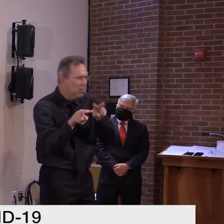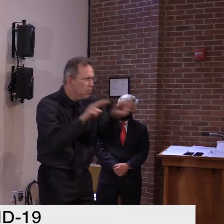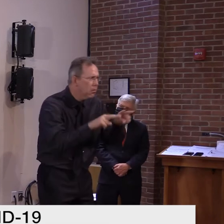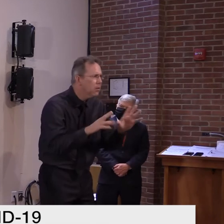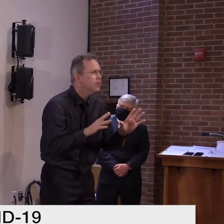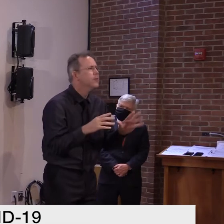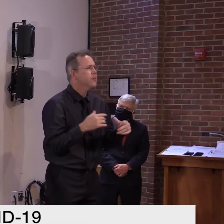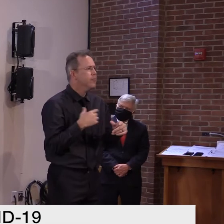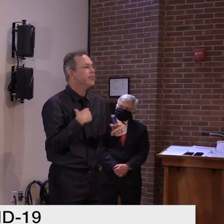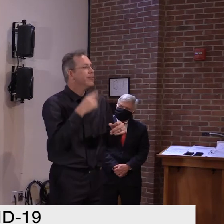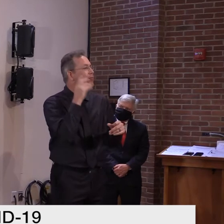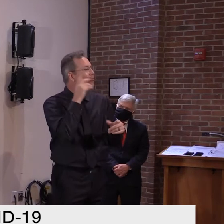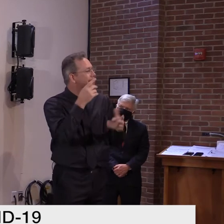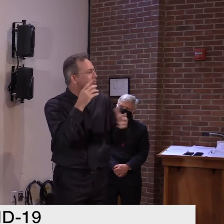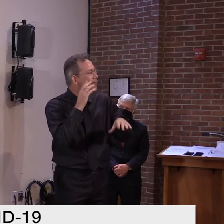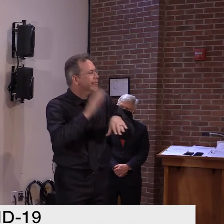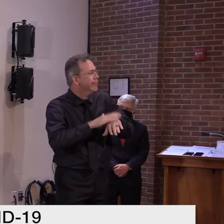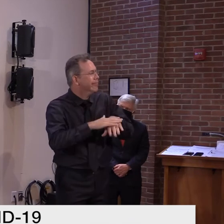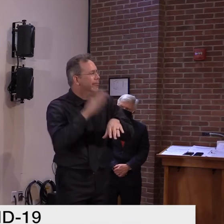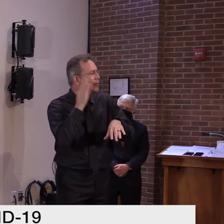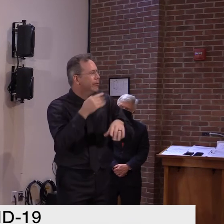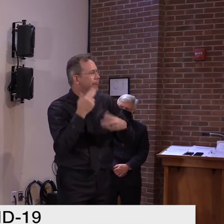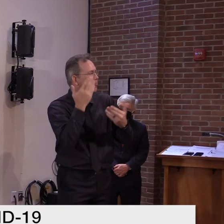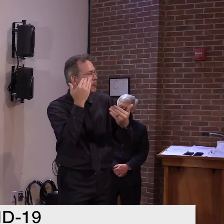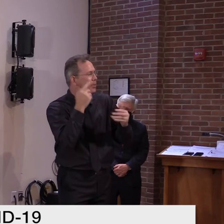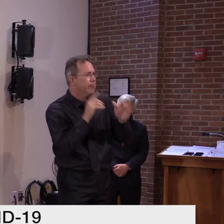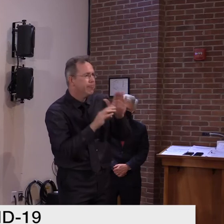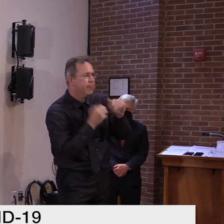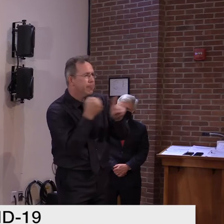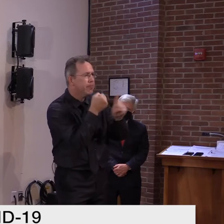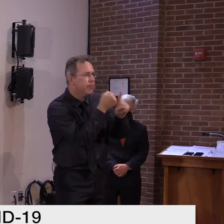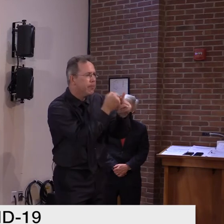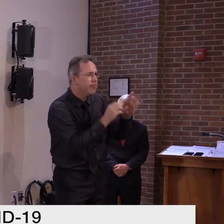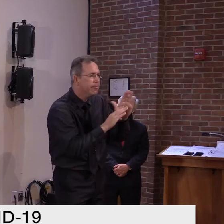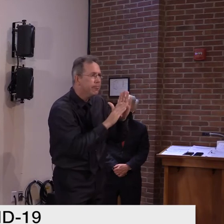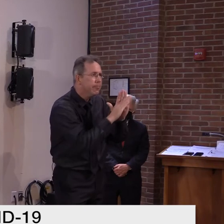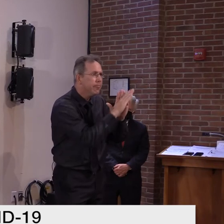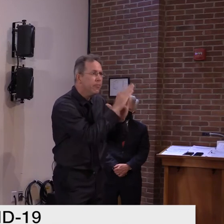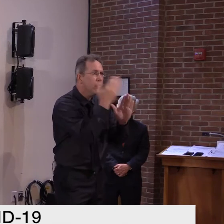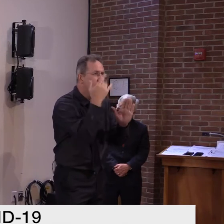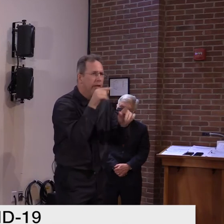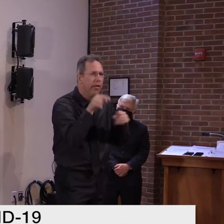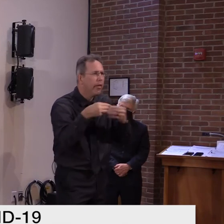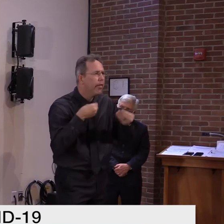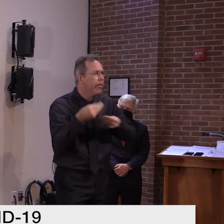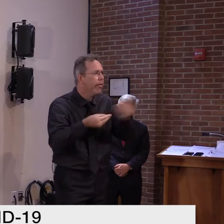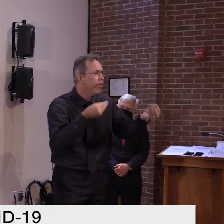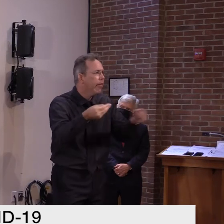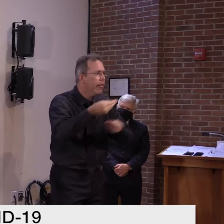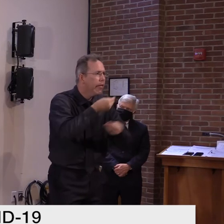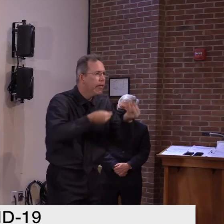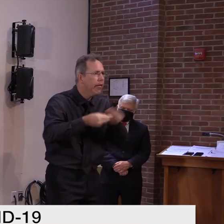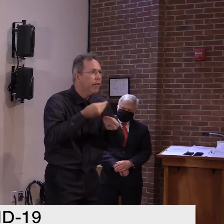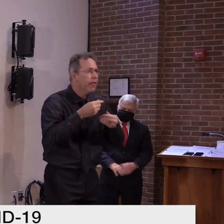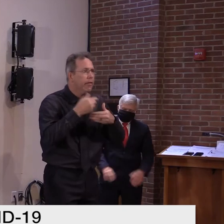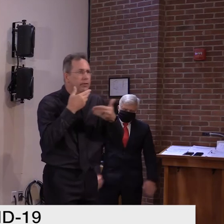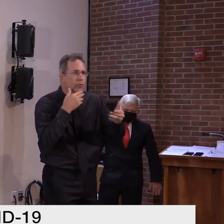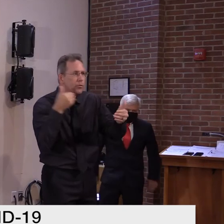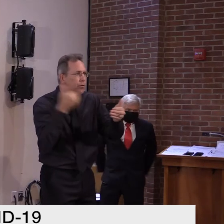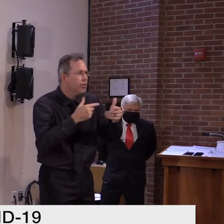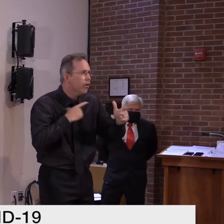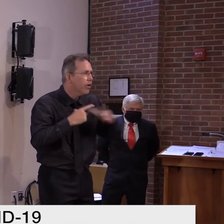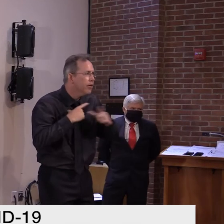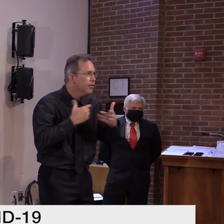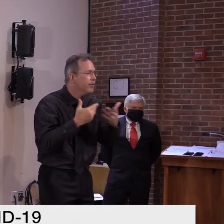continue to go up just because of people getting infected, uh, as we speak, even before the implementation